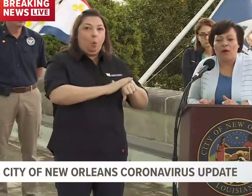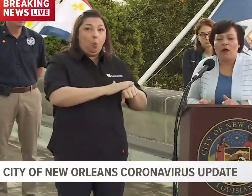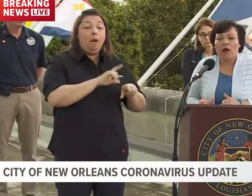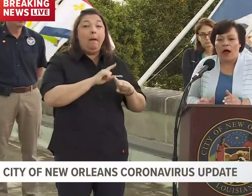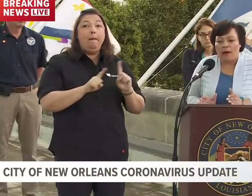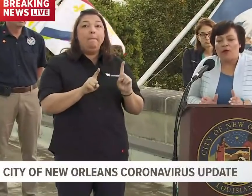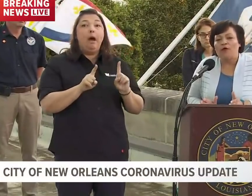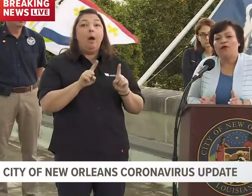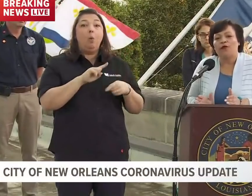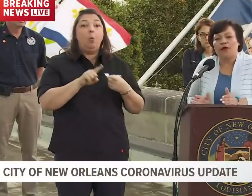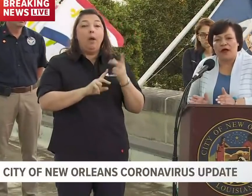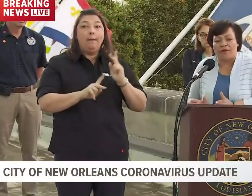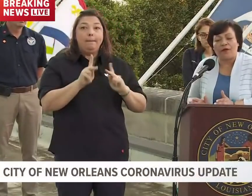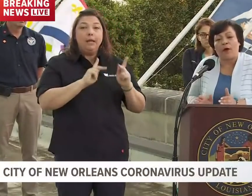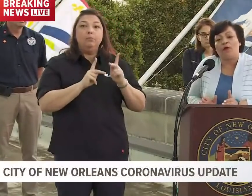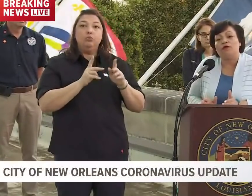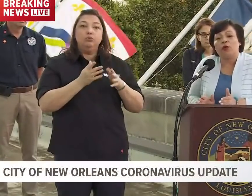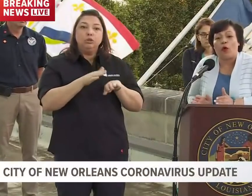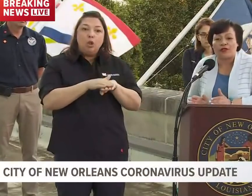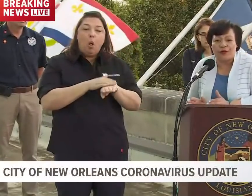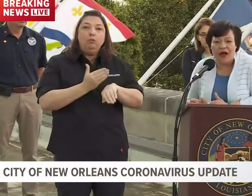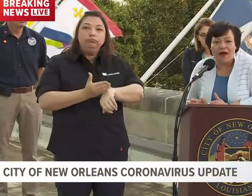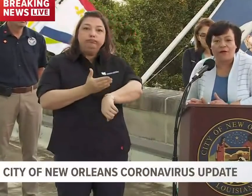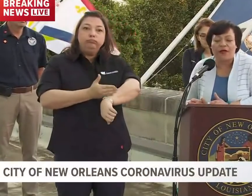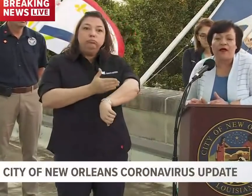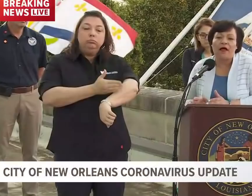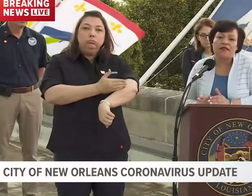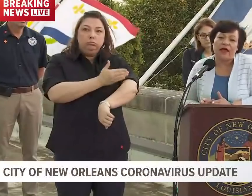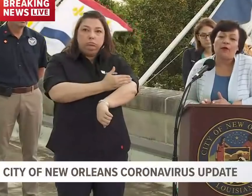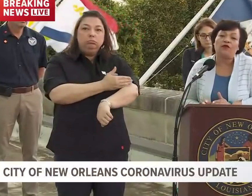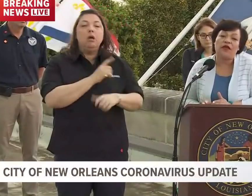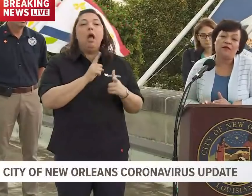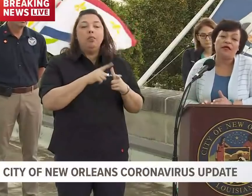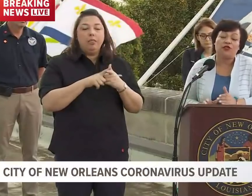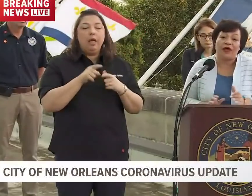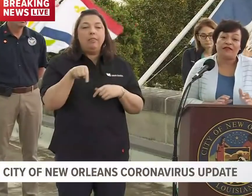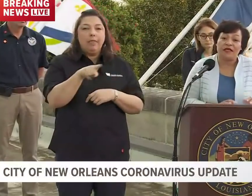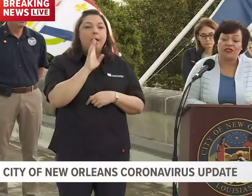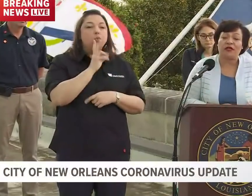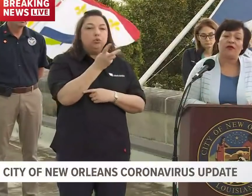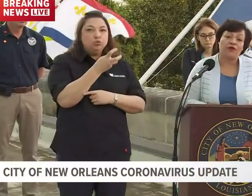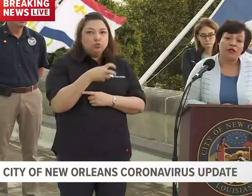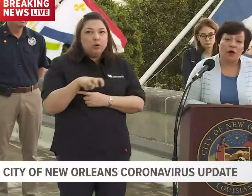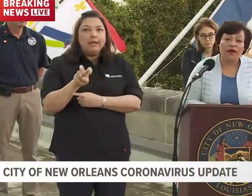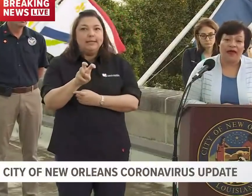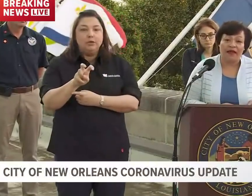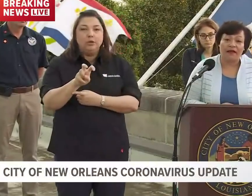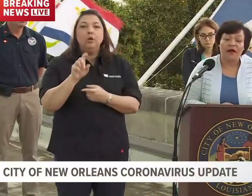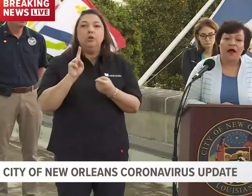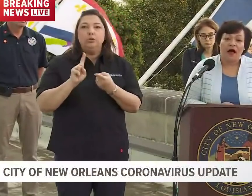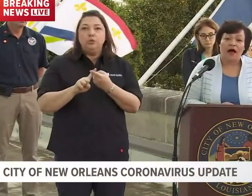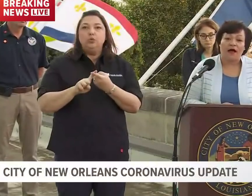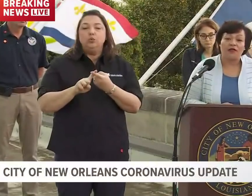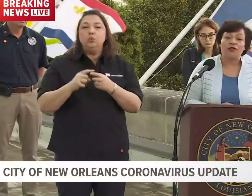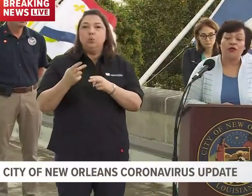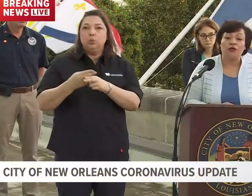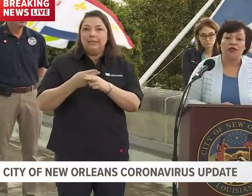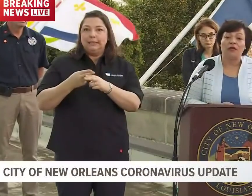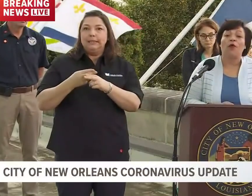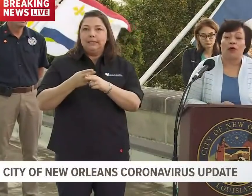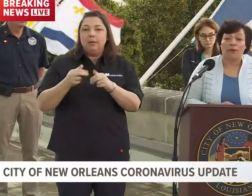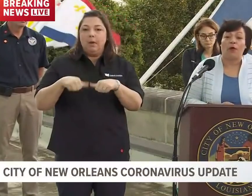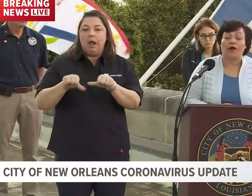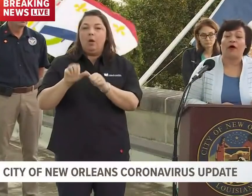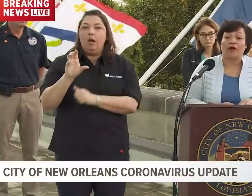people move through recovery or move towards recovery, they will then be transitioned and relocated to